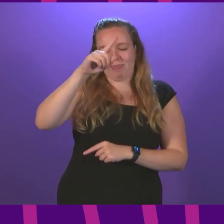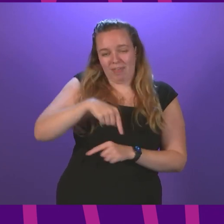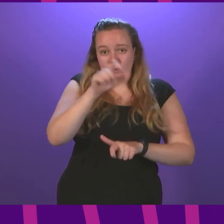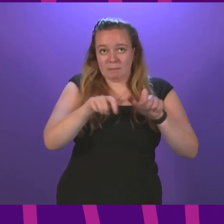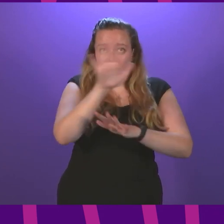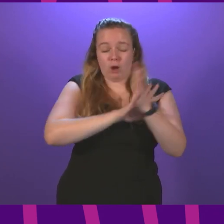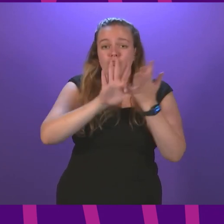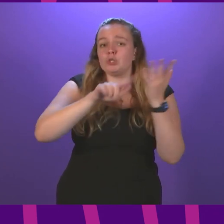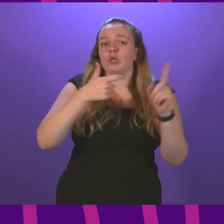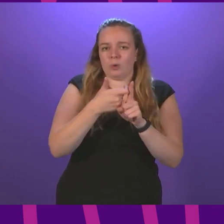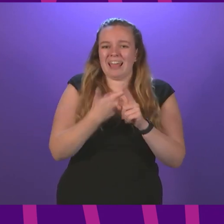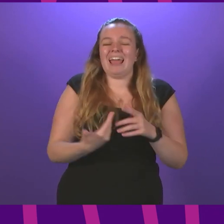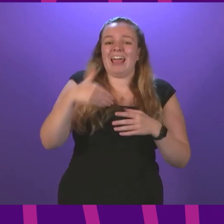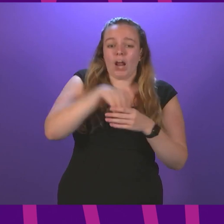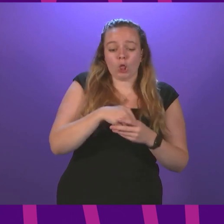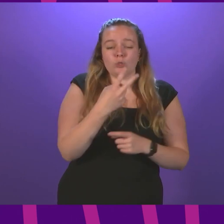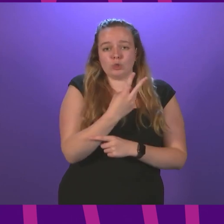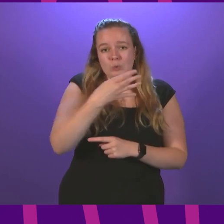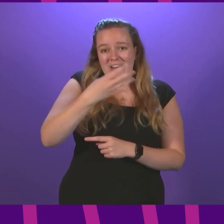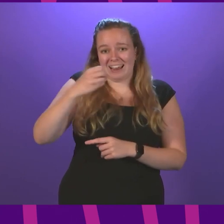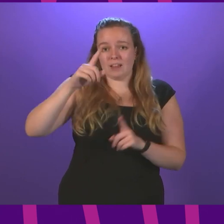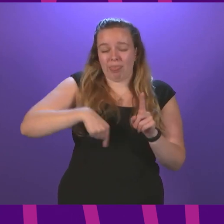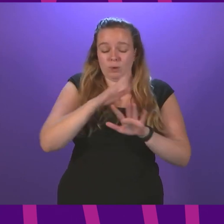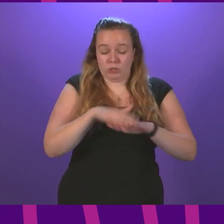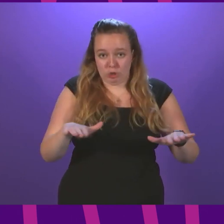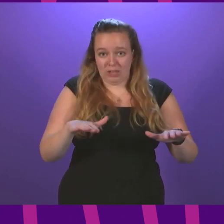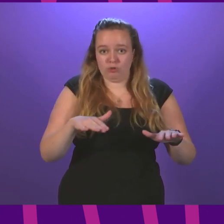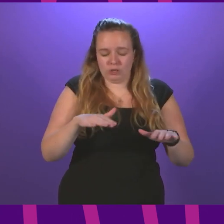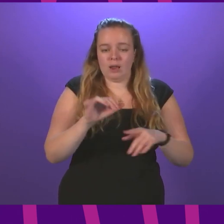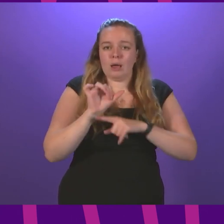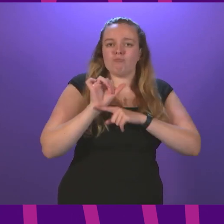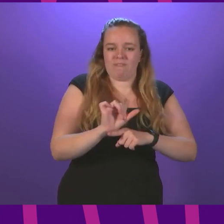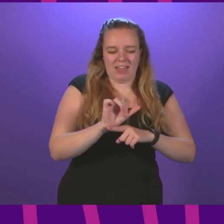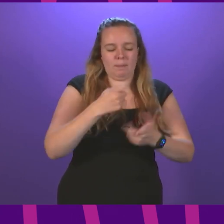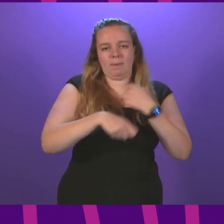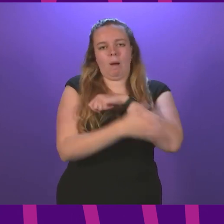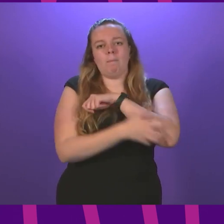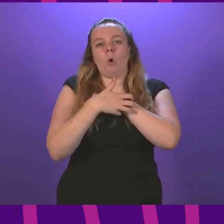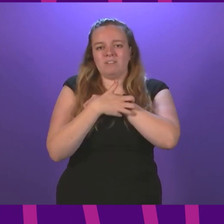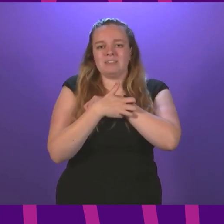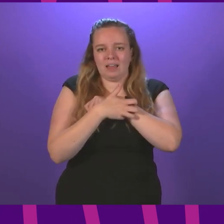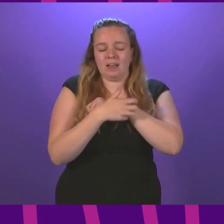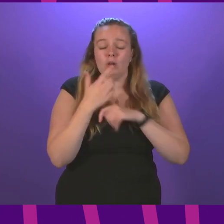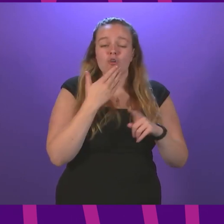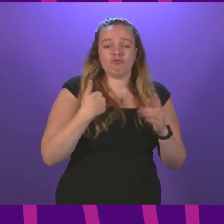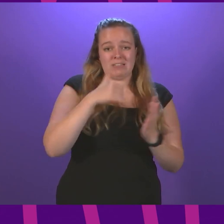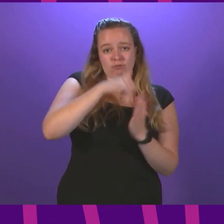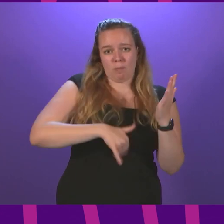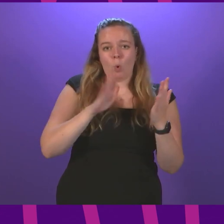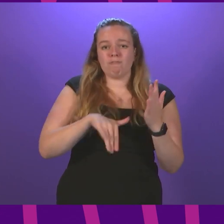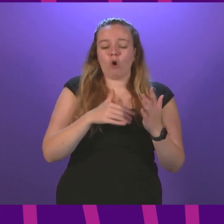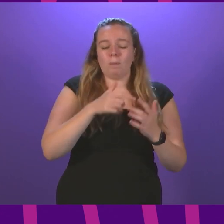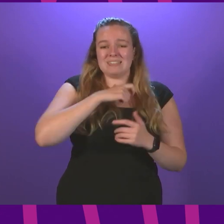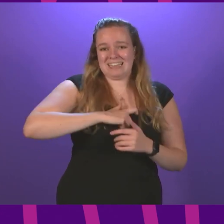across the UK, including 290,000 children, from being pushed into poverty. A recent report from Systems